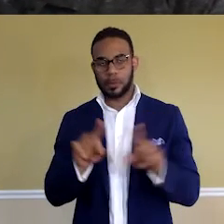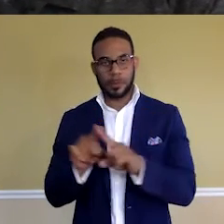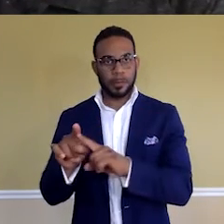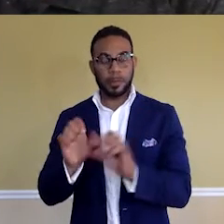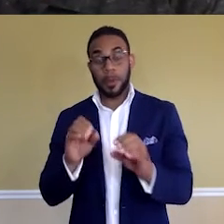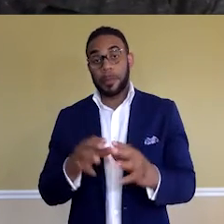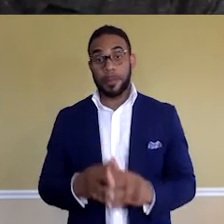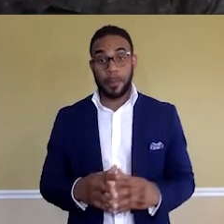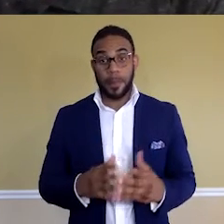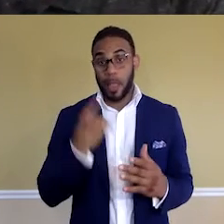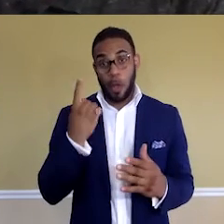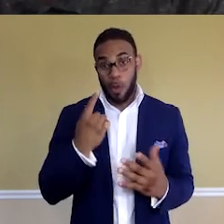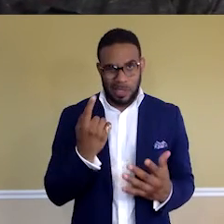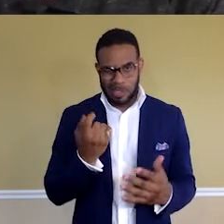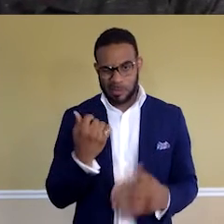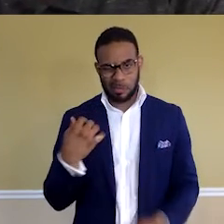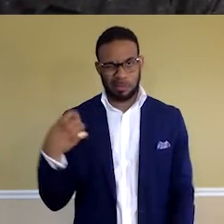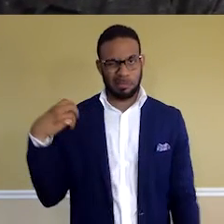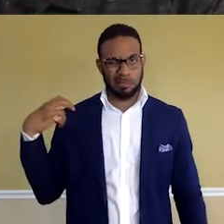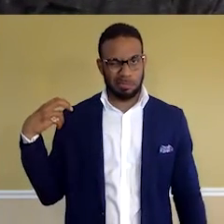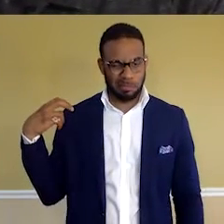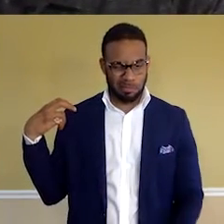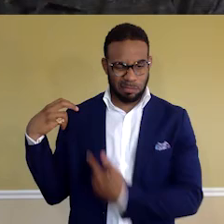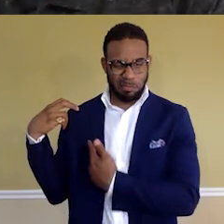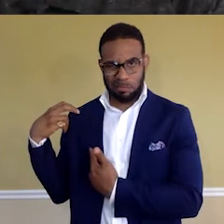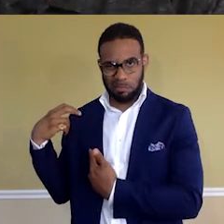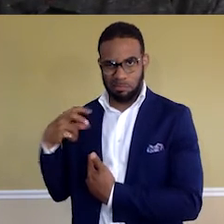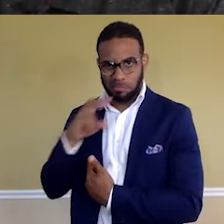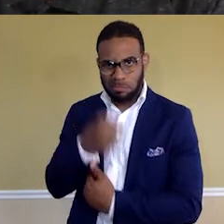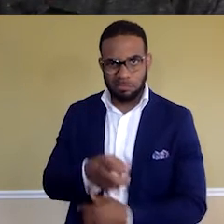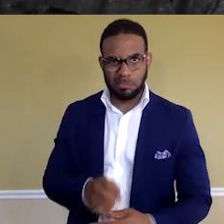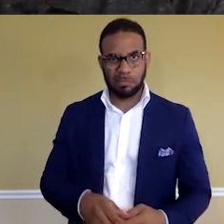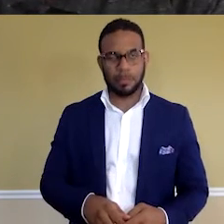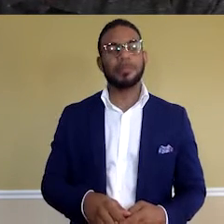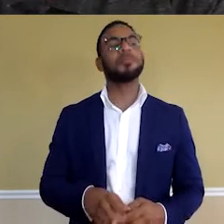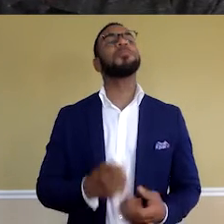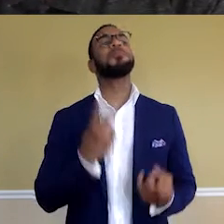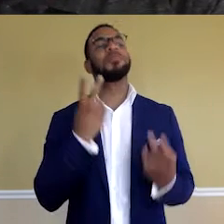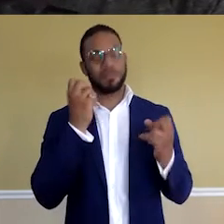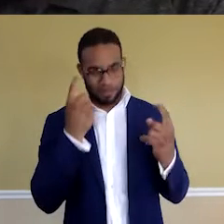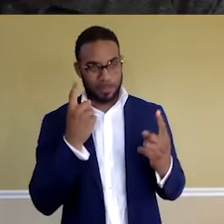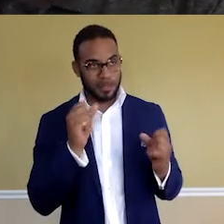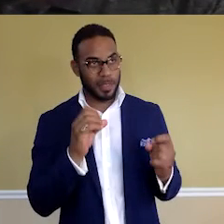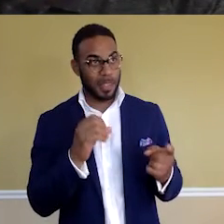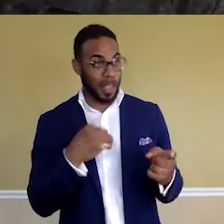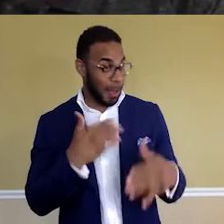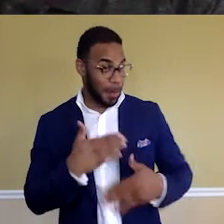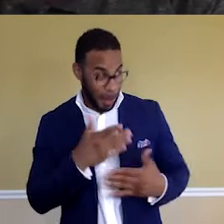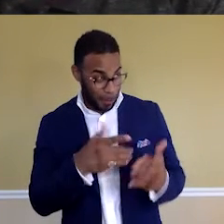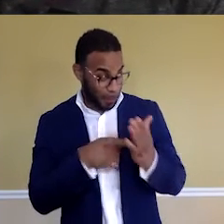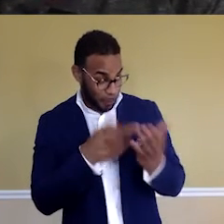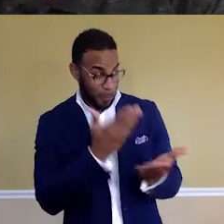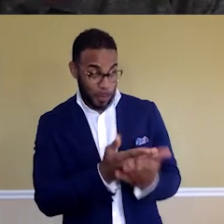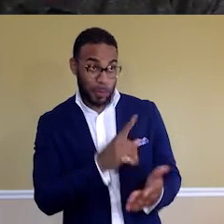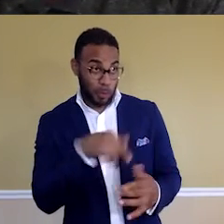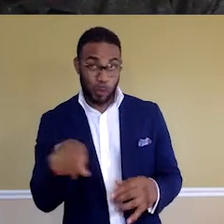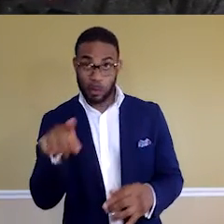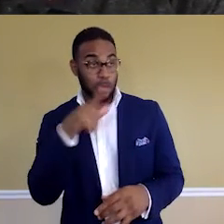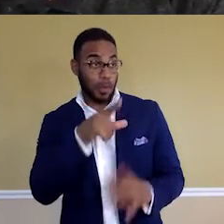So it's always like that little chip on my shoulder. Absolutely, I can see that. I'm glad you're showing them because you're phenomenal in